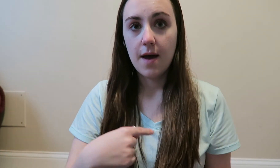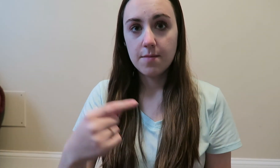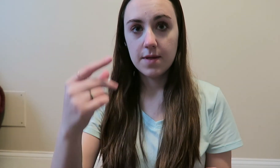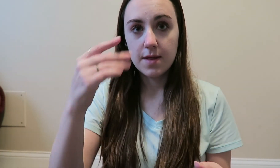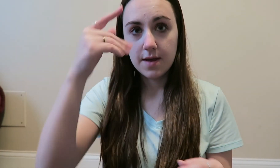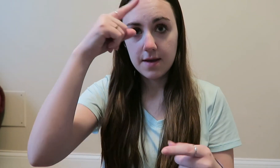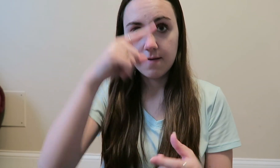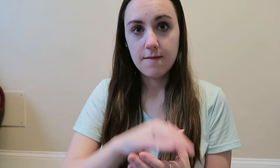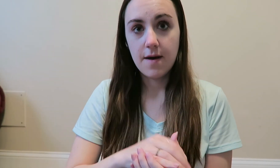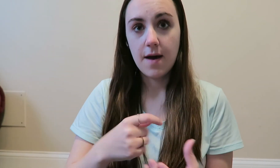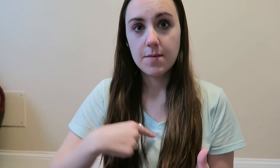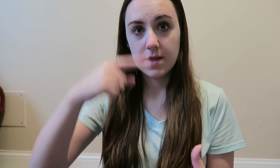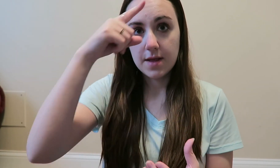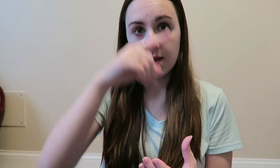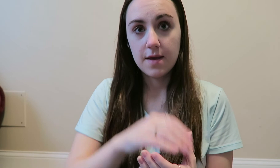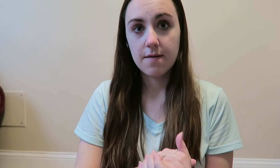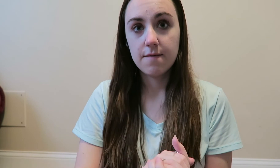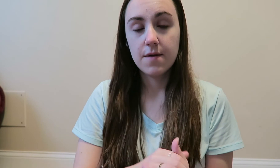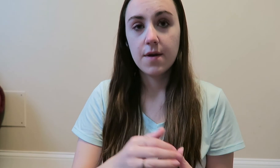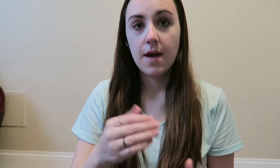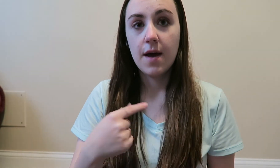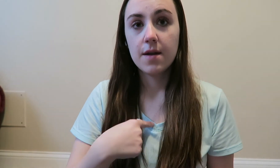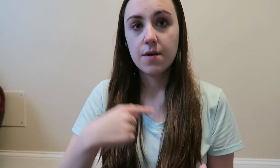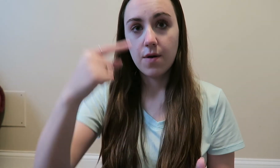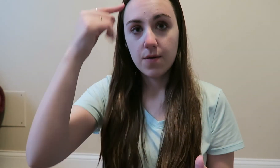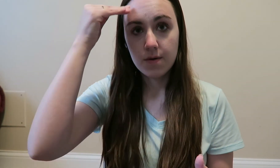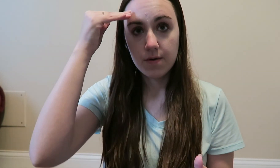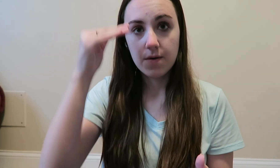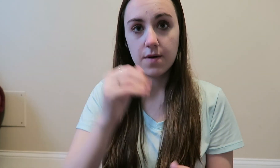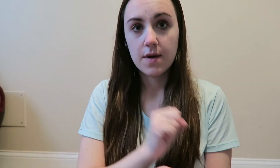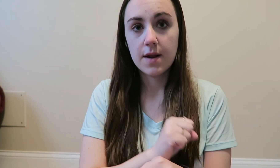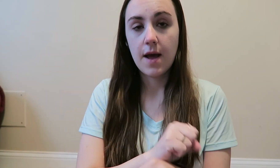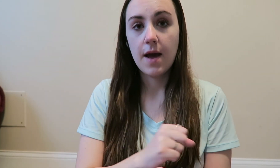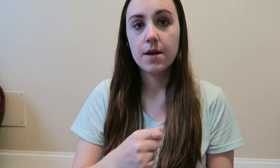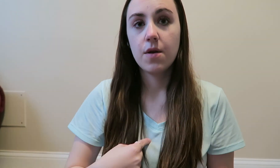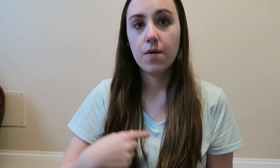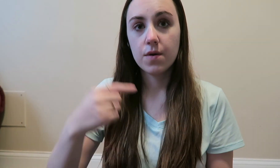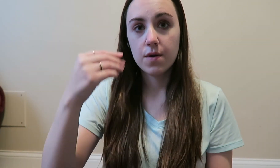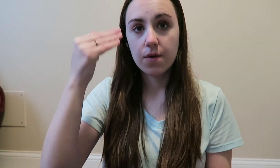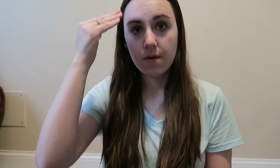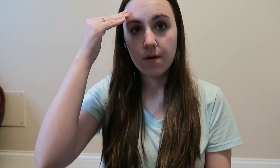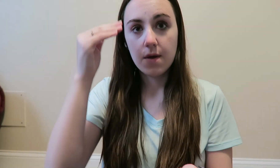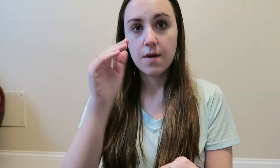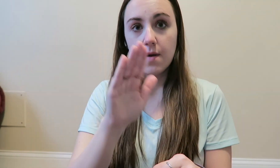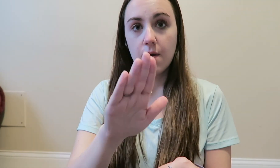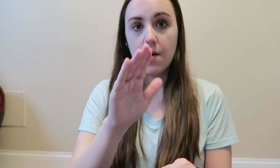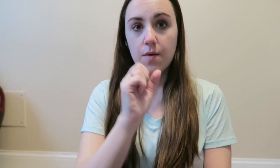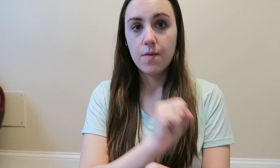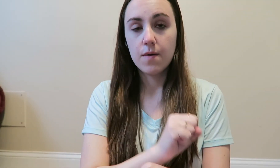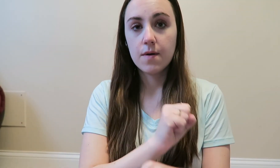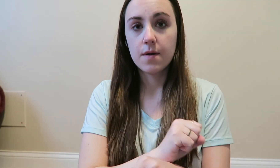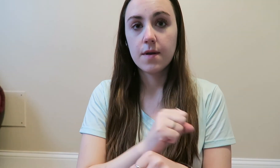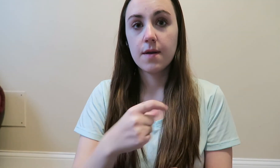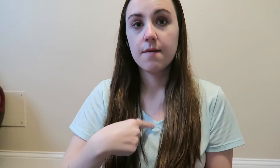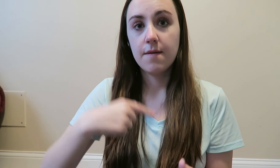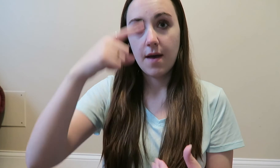believe, I believe I know you're working, I know you're working I believe, I